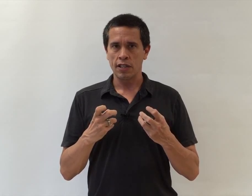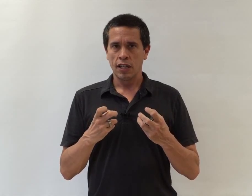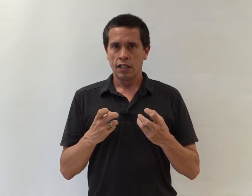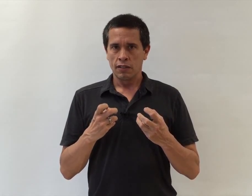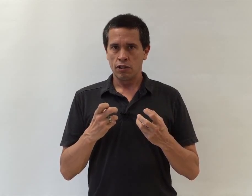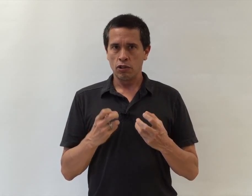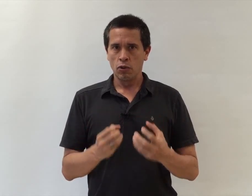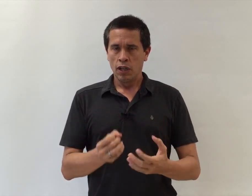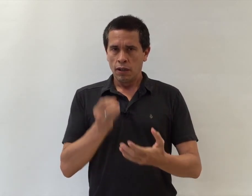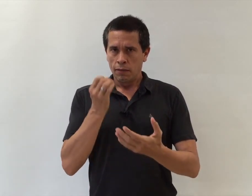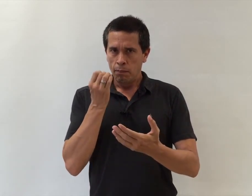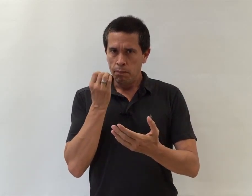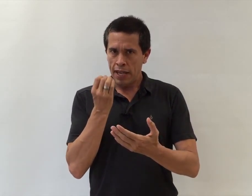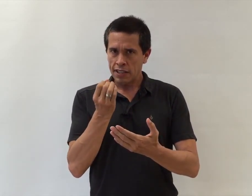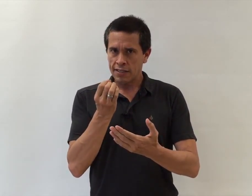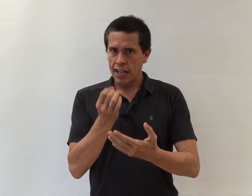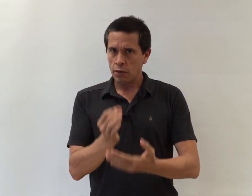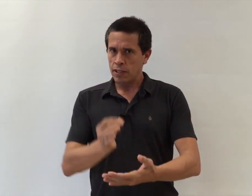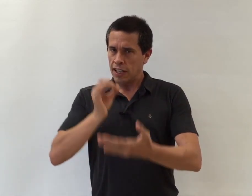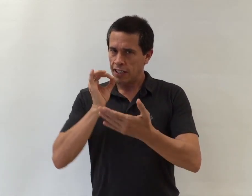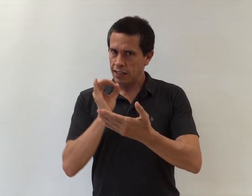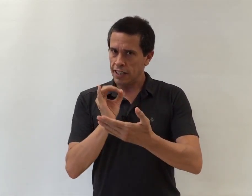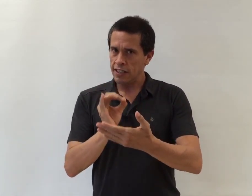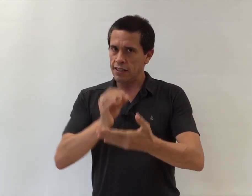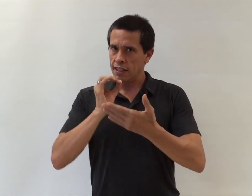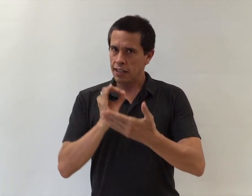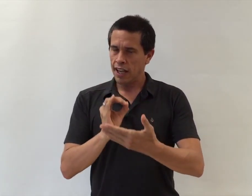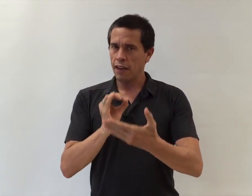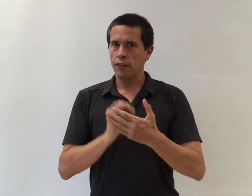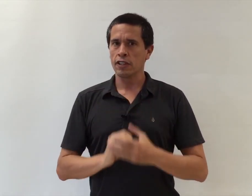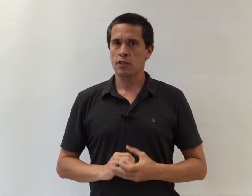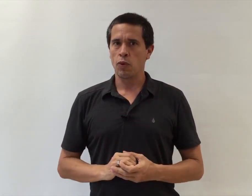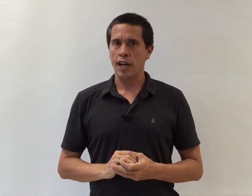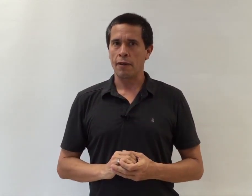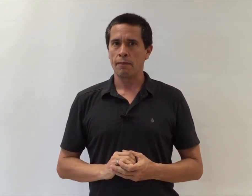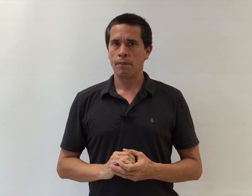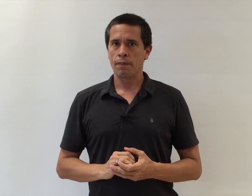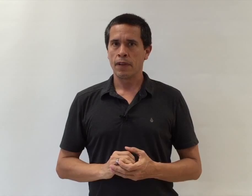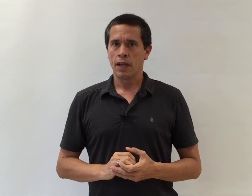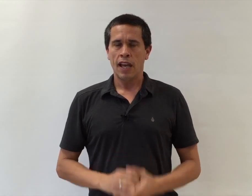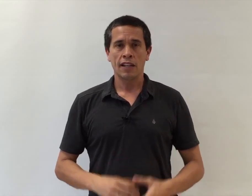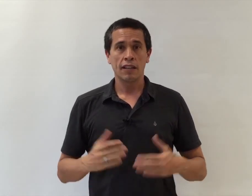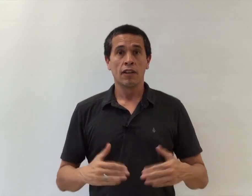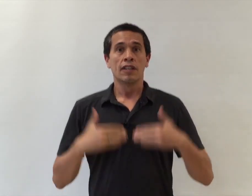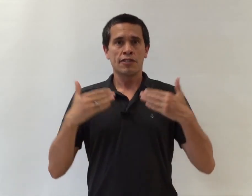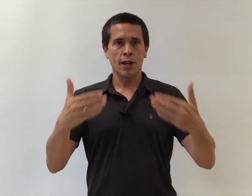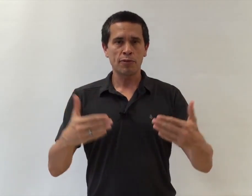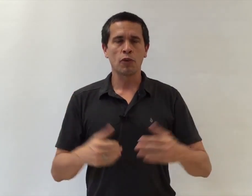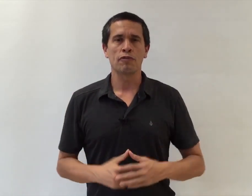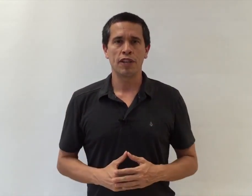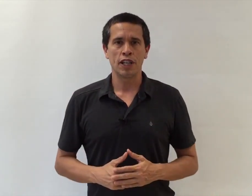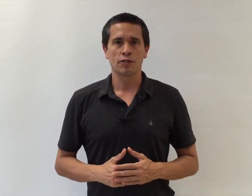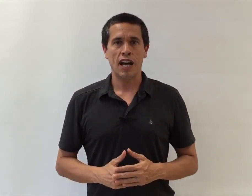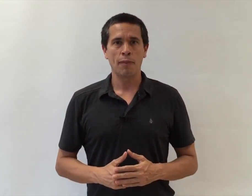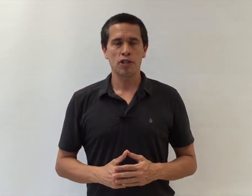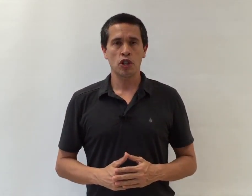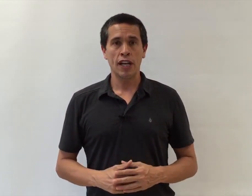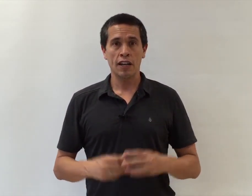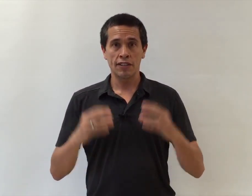to make sound in an easy effortless way and in subsequent videos I'm gonna show you how to